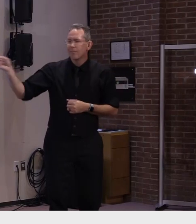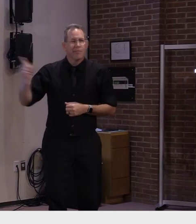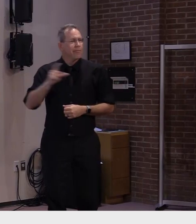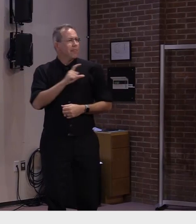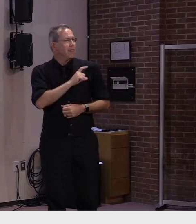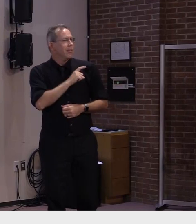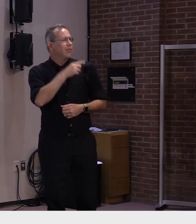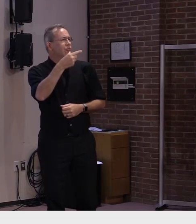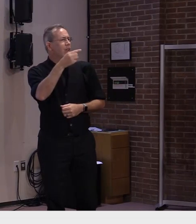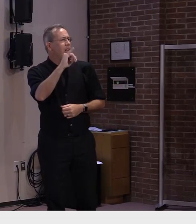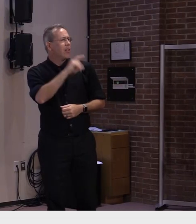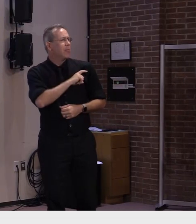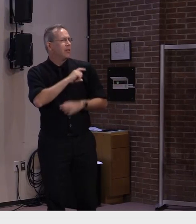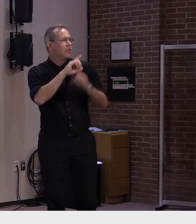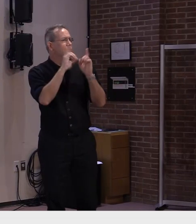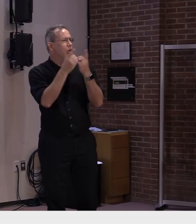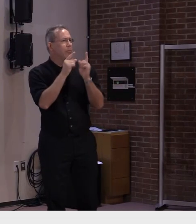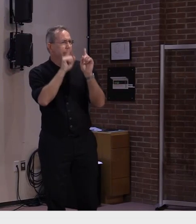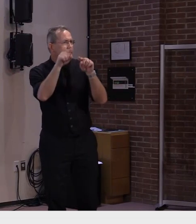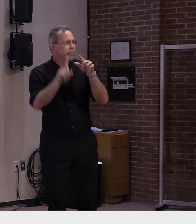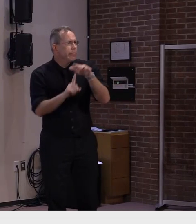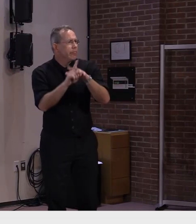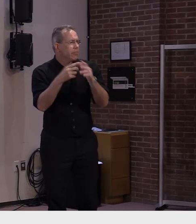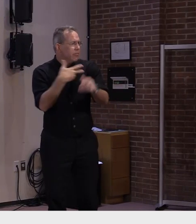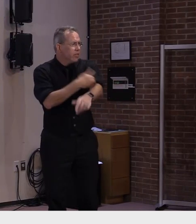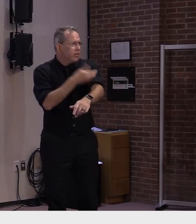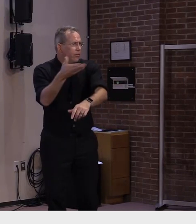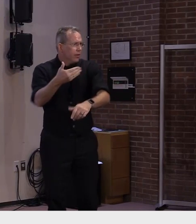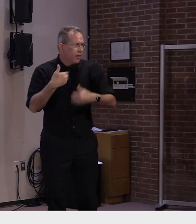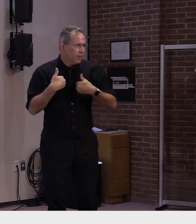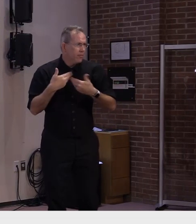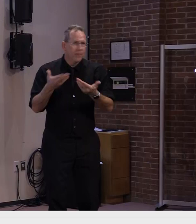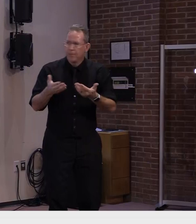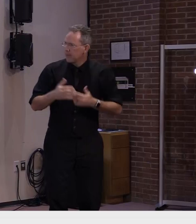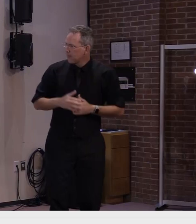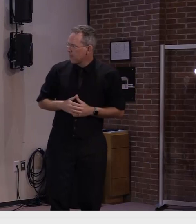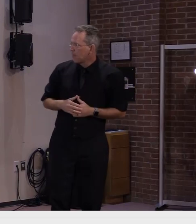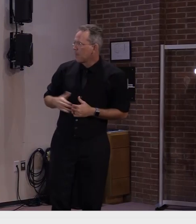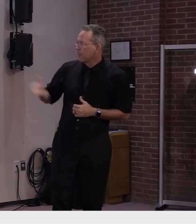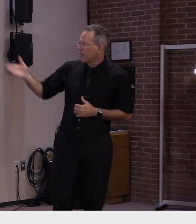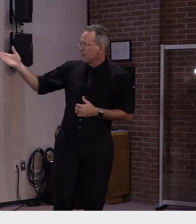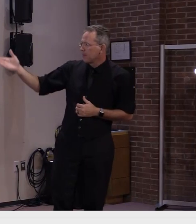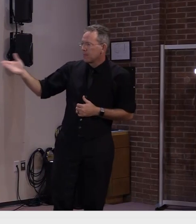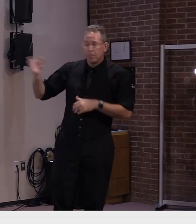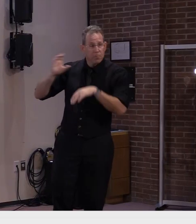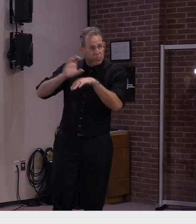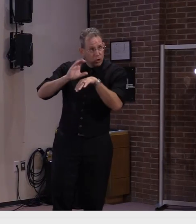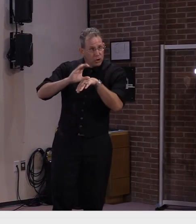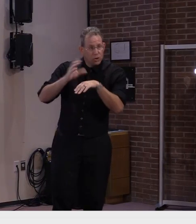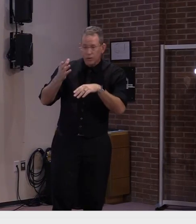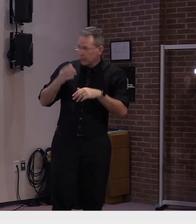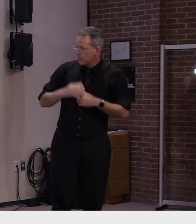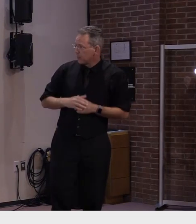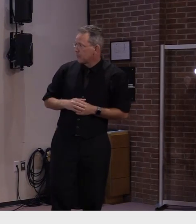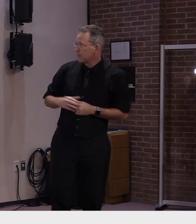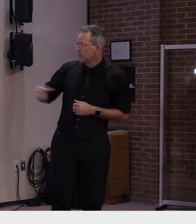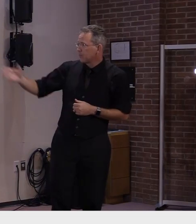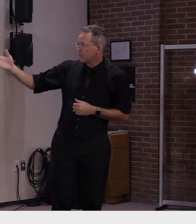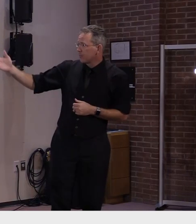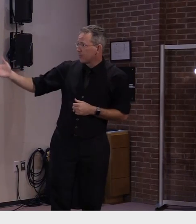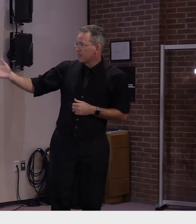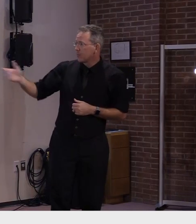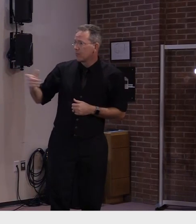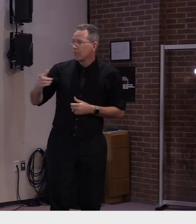isle sheriff's department in grand isle the stowe community church in stowe king arthur's baking company in norwich